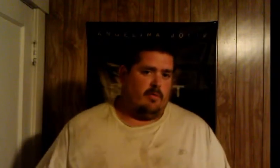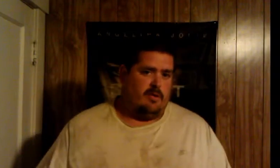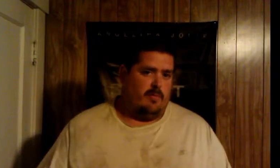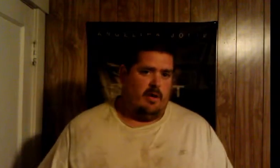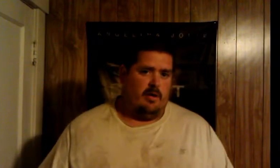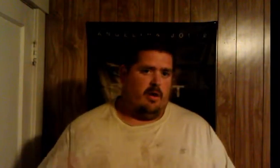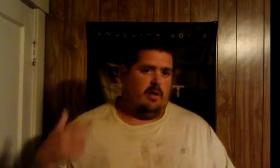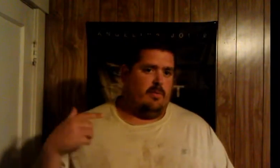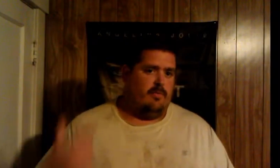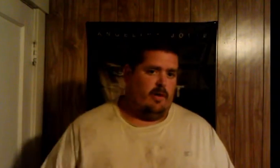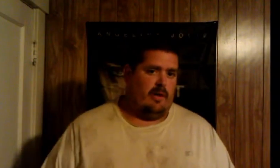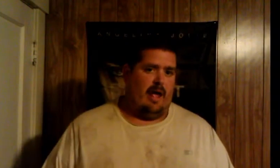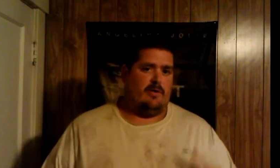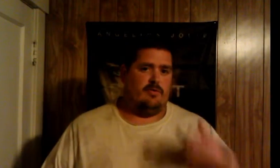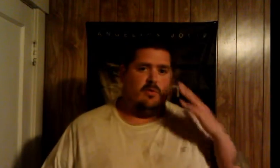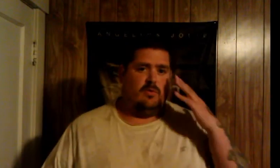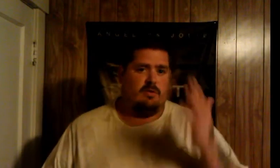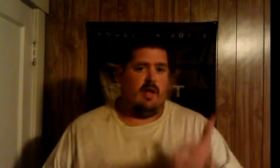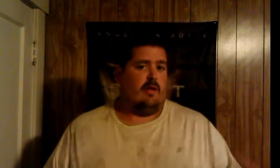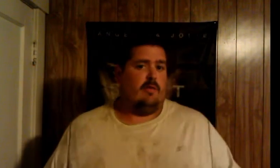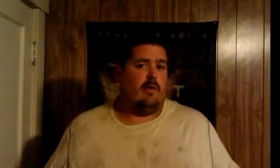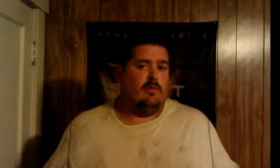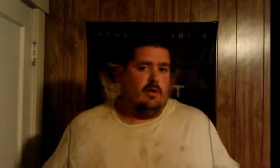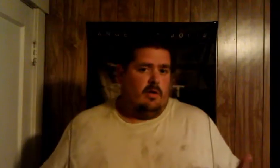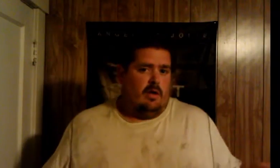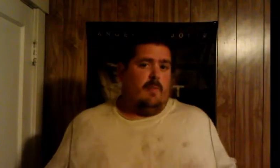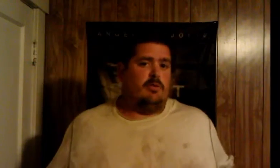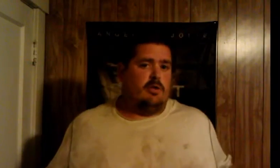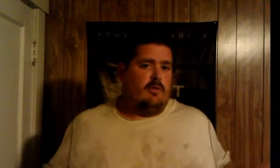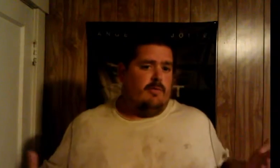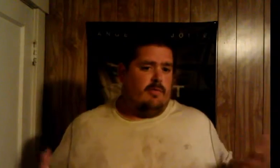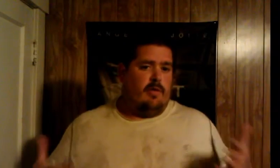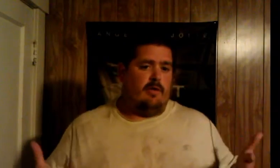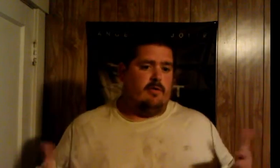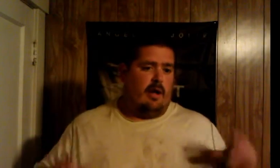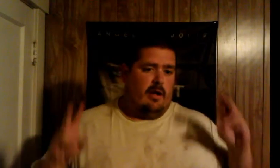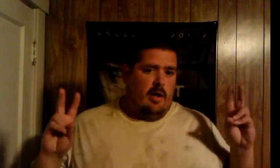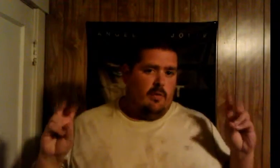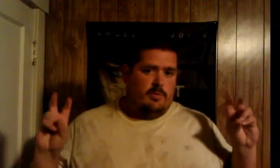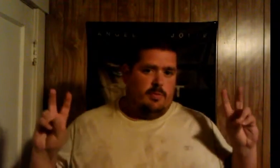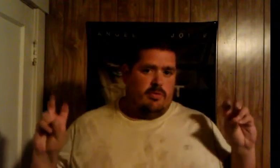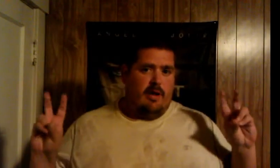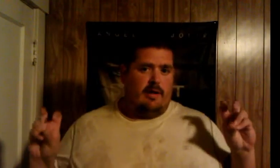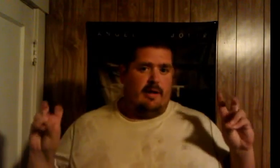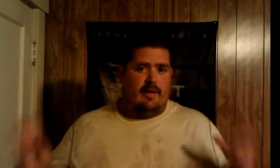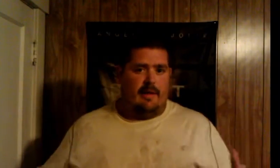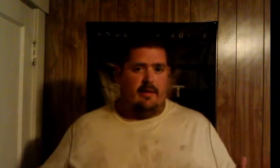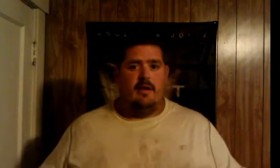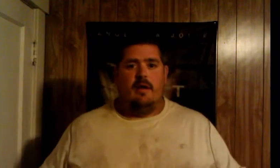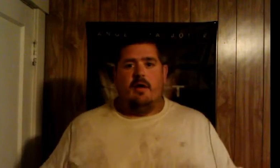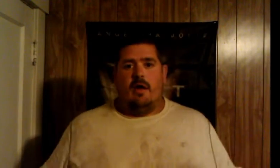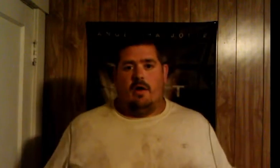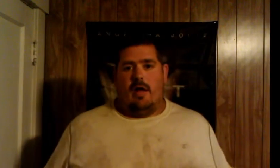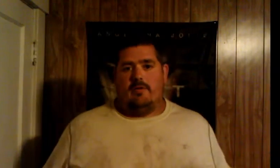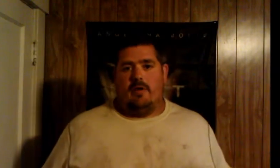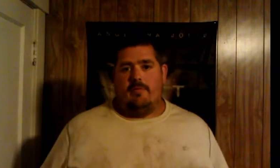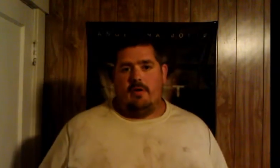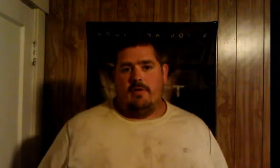when decided fucking talking down about cpn calling him a fucking asshole just like like we like people should have did for the things that